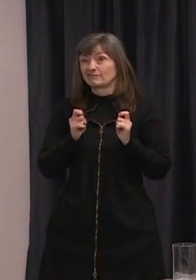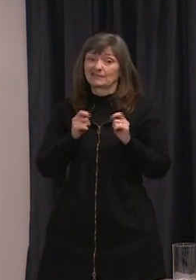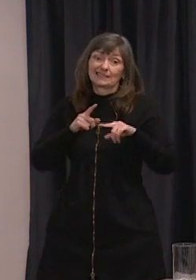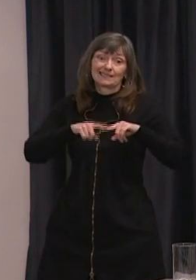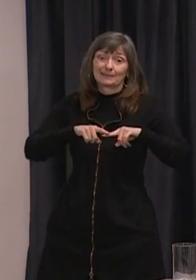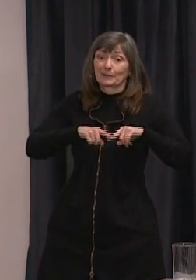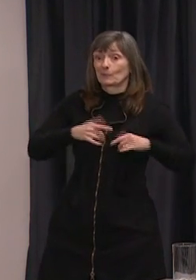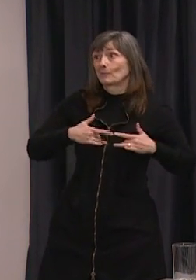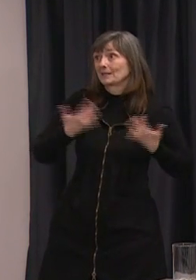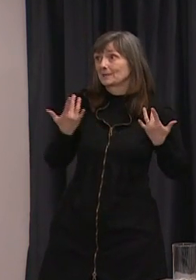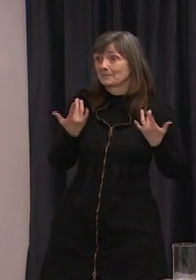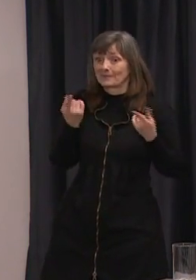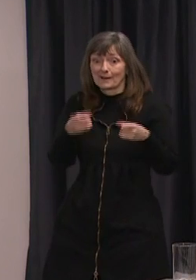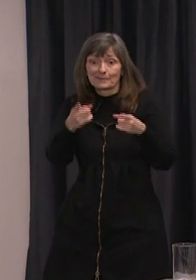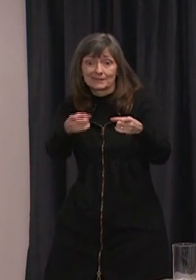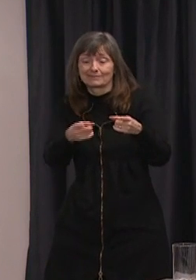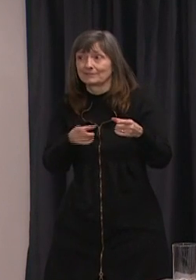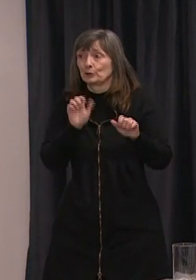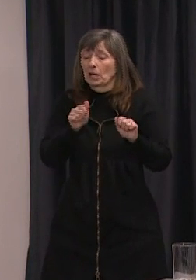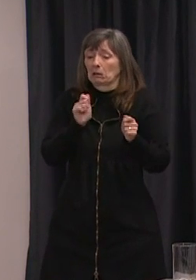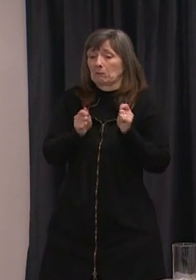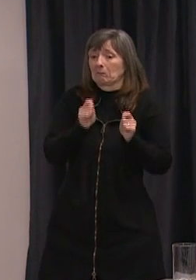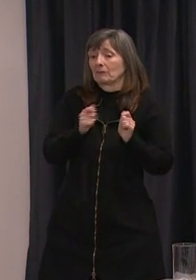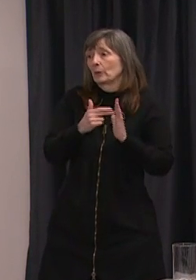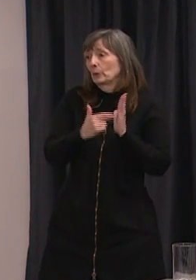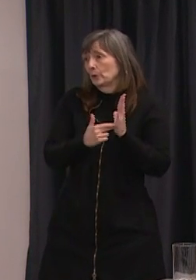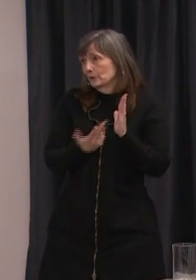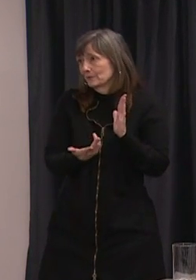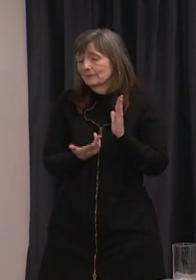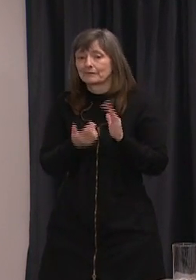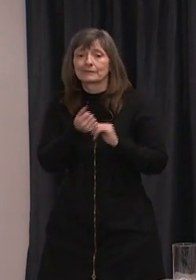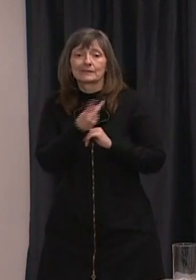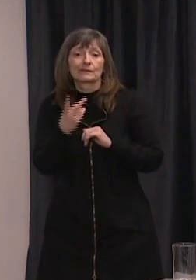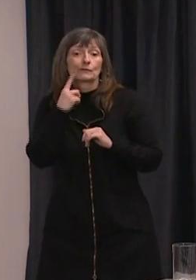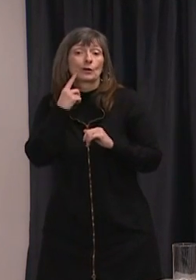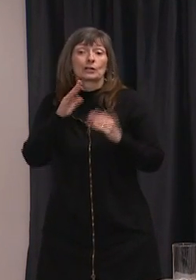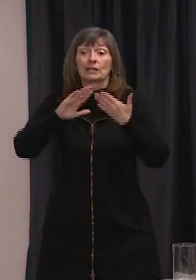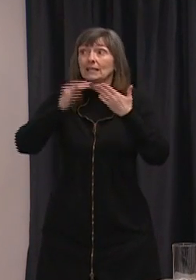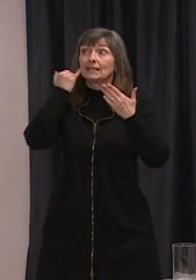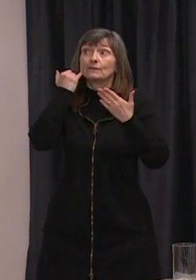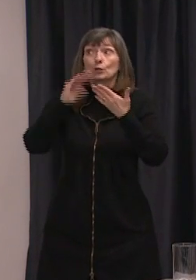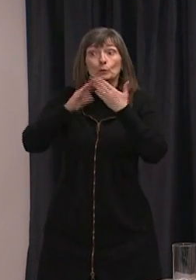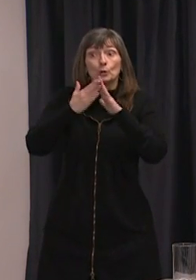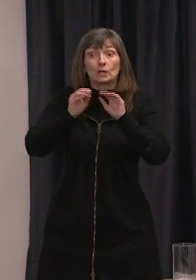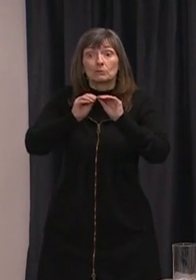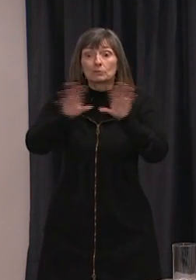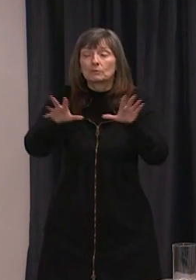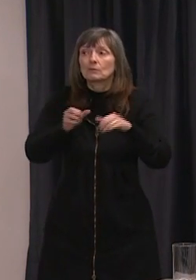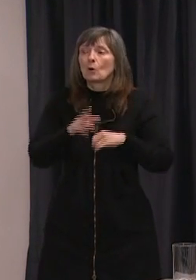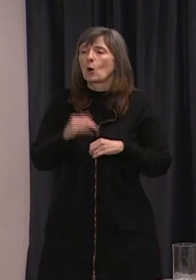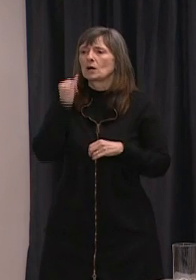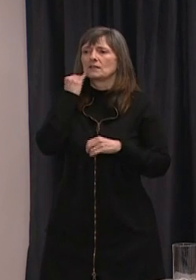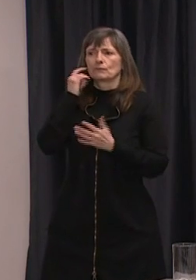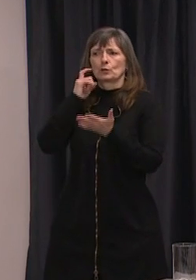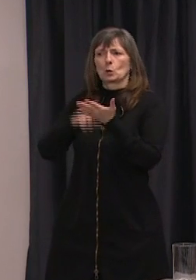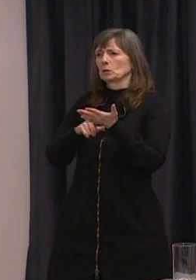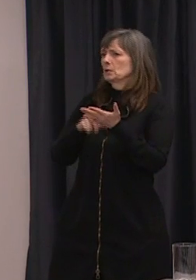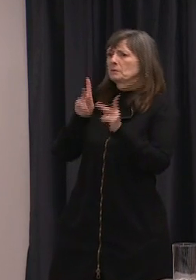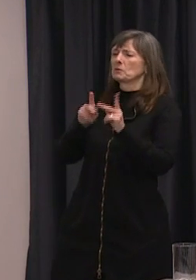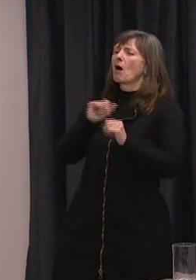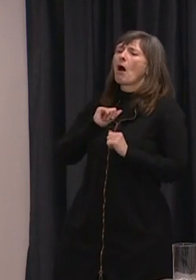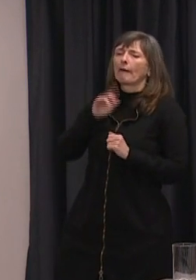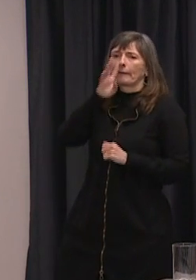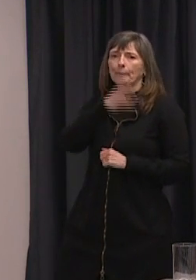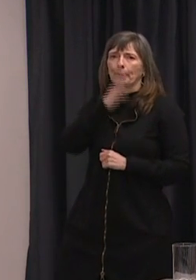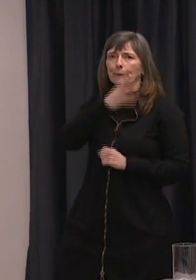we would have to look at uh several different things for example community spread or compliance with recommendations and those sorts of